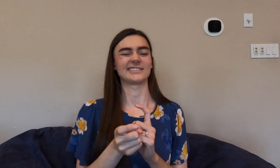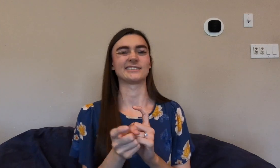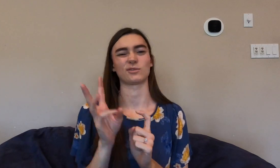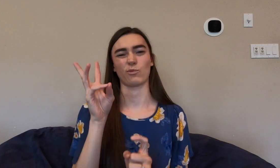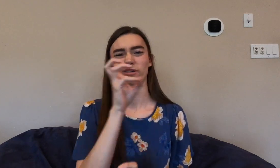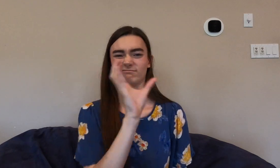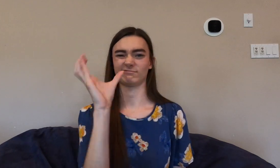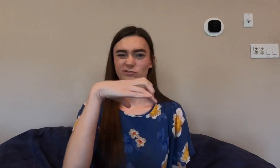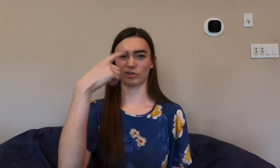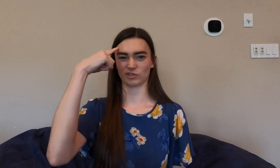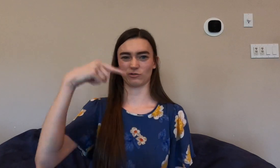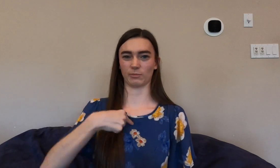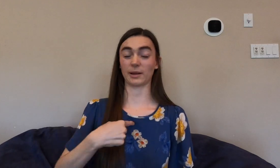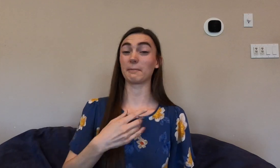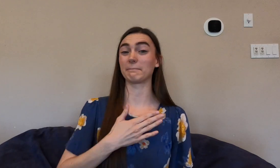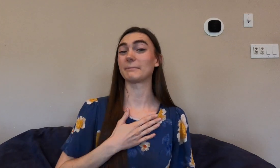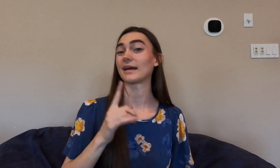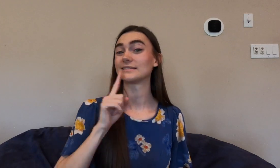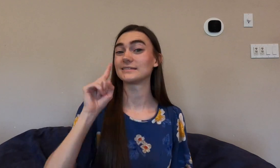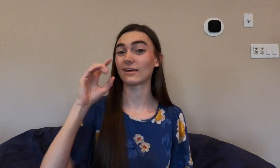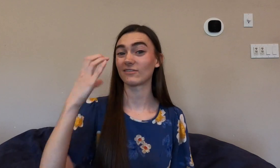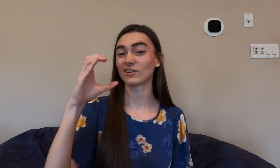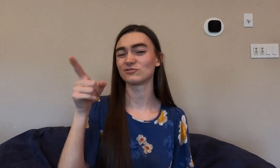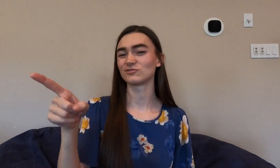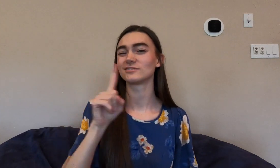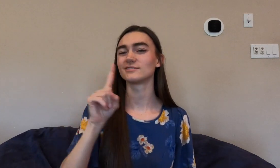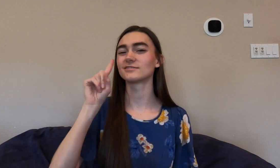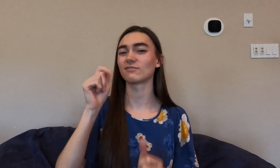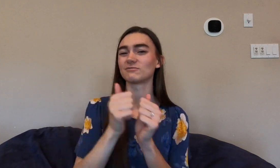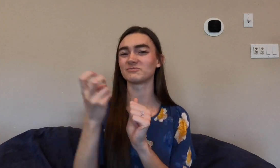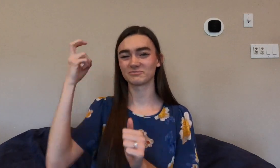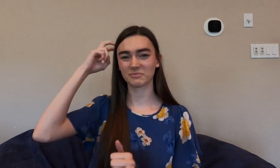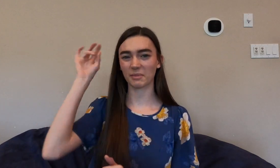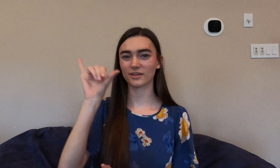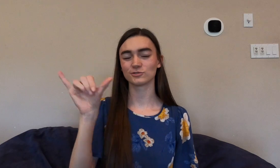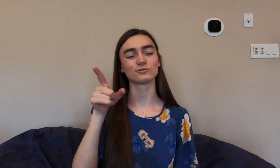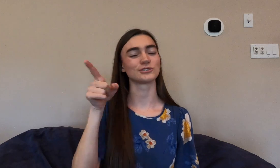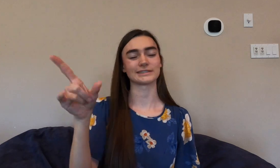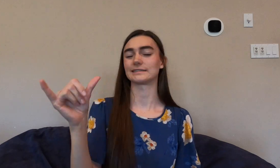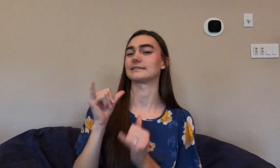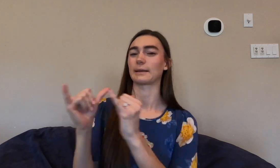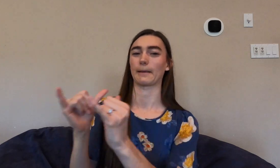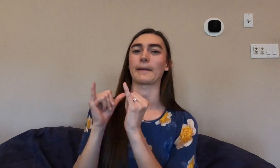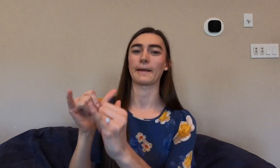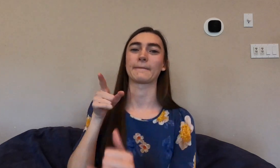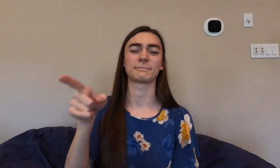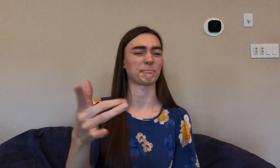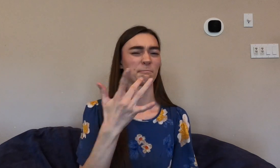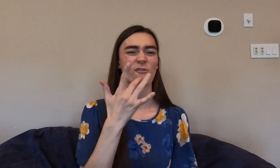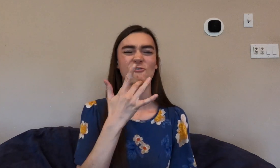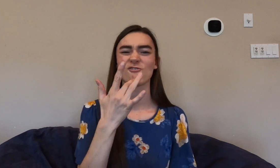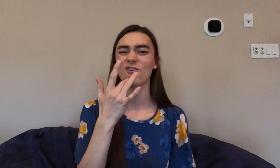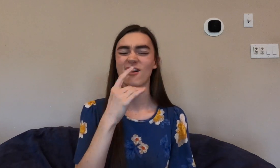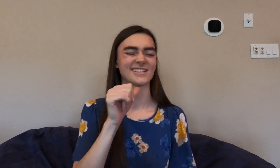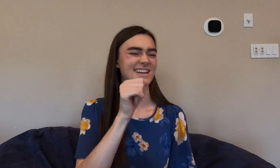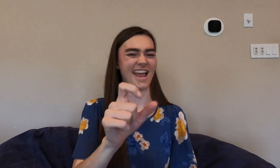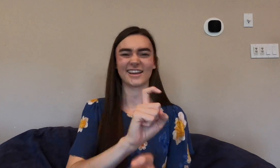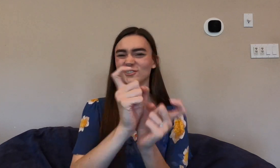and it was weird and strange for me. My deaf cousin she's deaf with the cochlear implant too. She's the exact same as me. She prefers